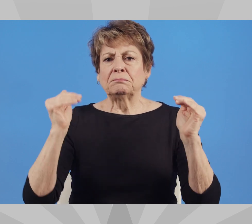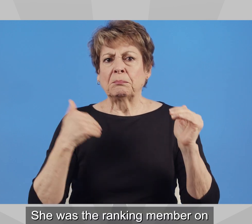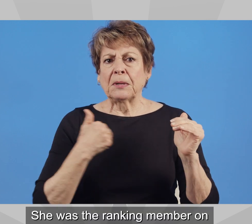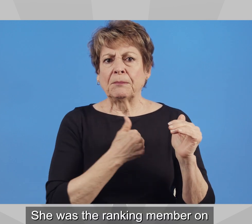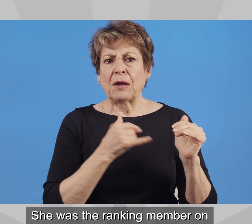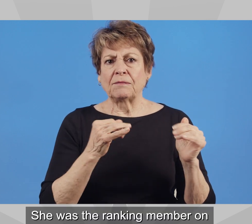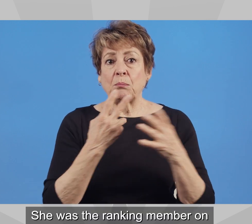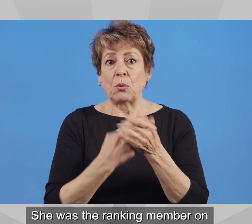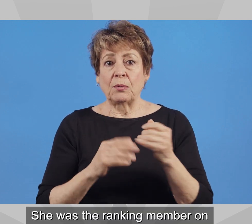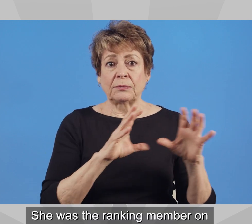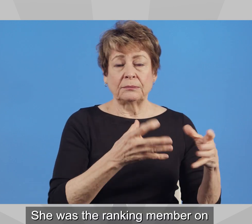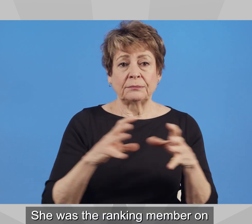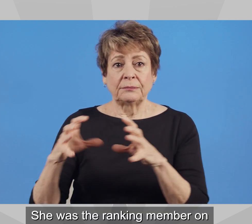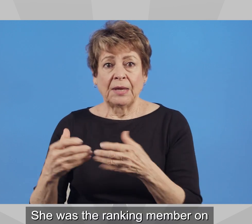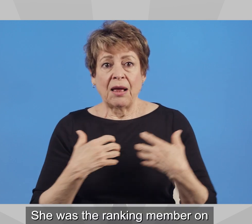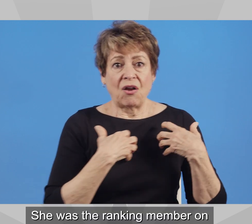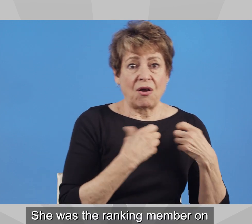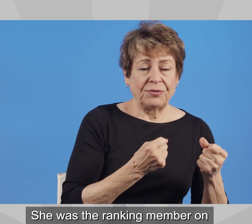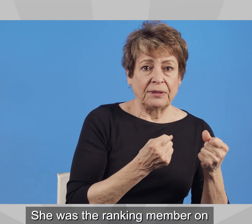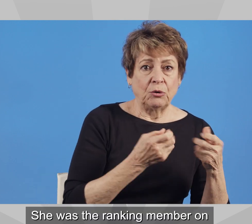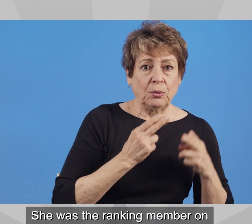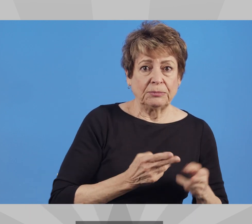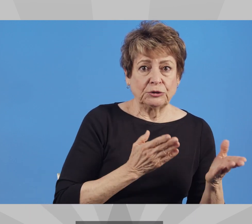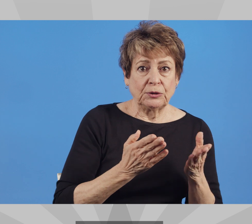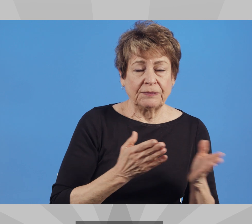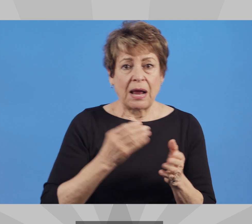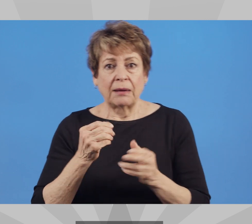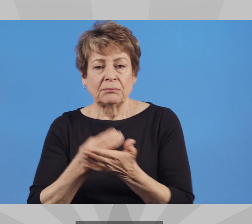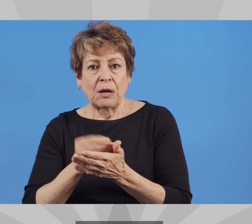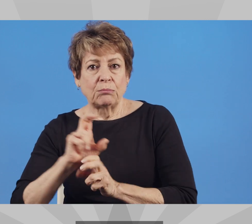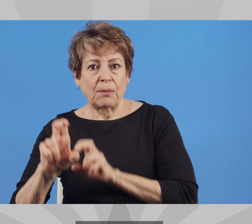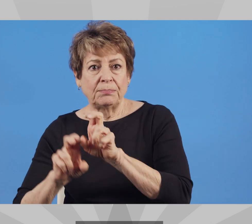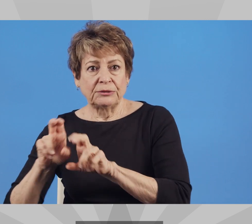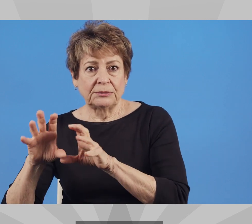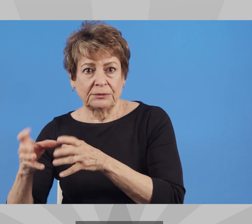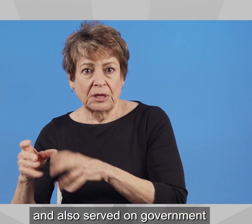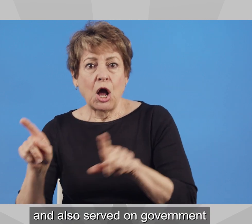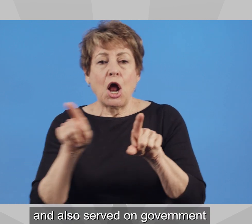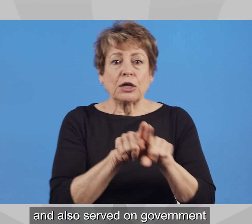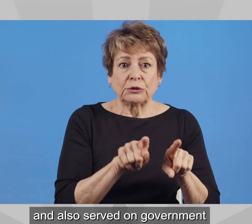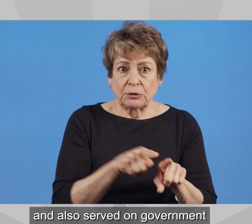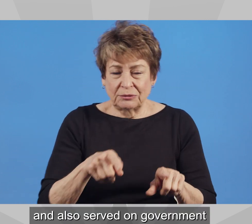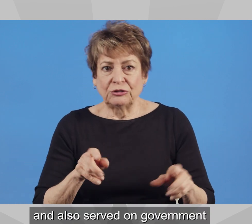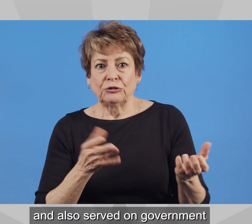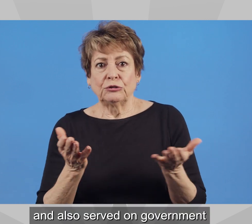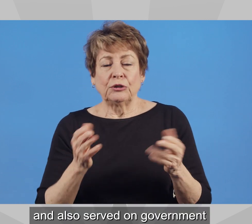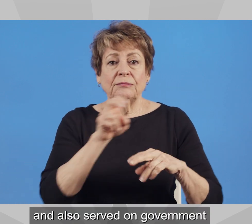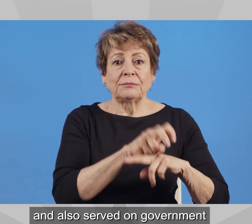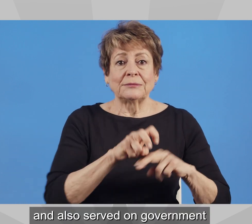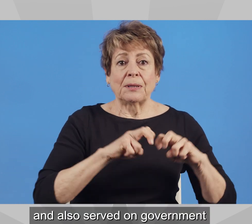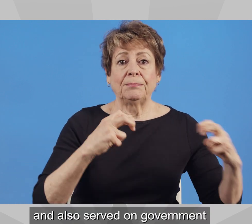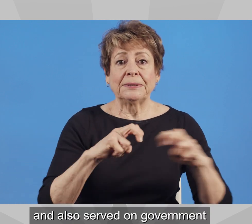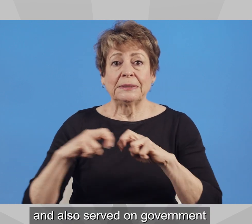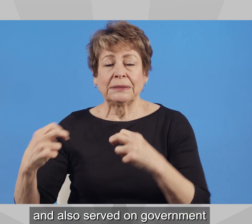She was the ranking member on both health and human services and appropriations, and also served on government